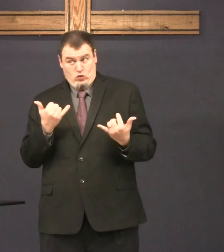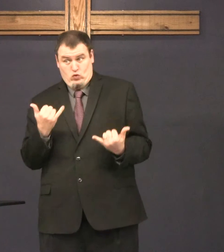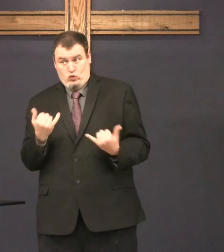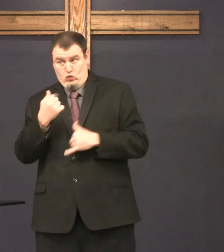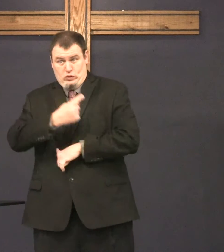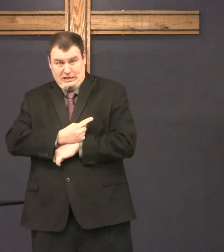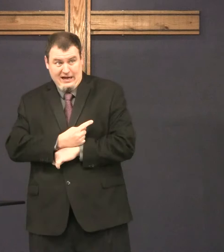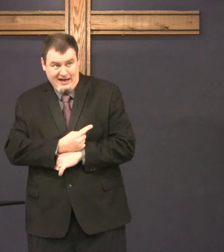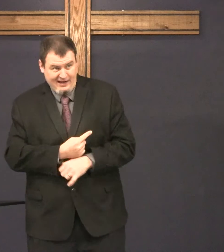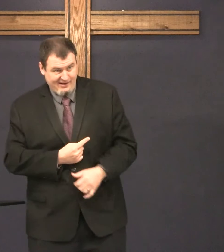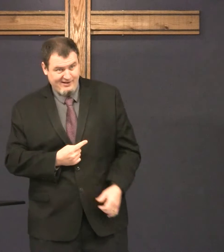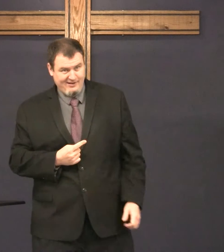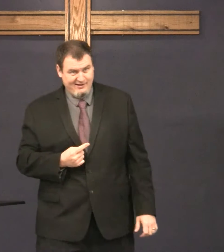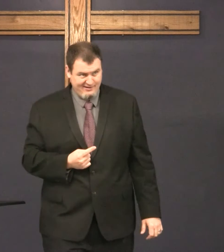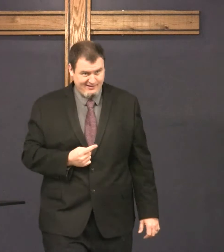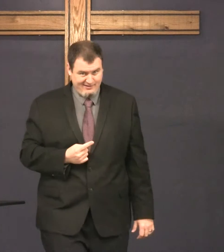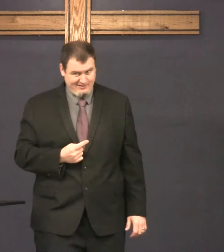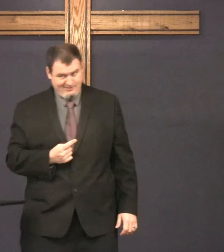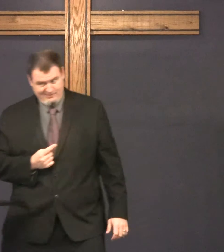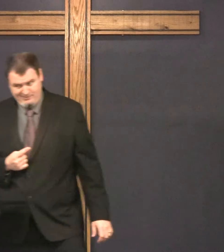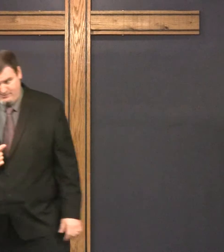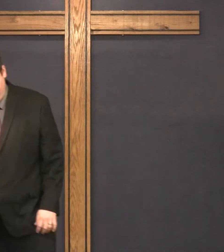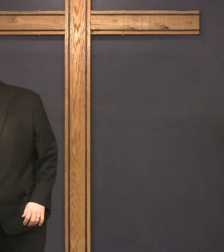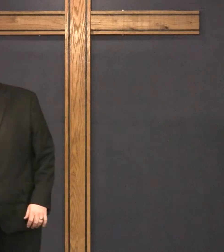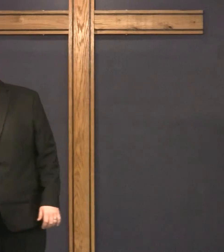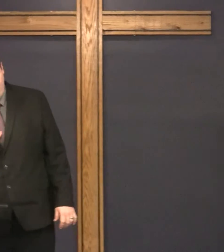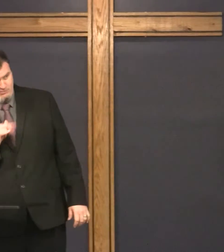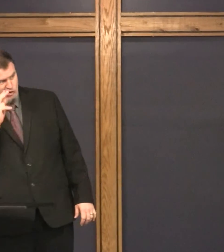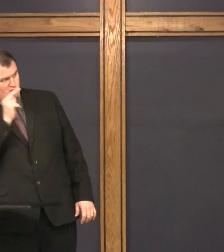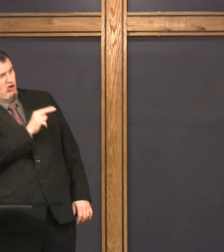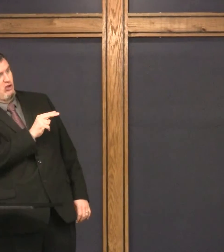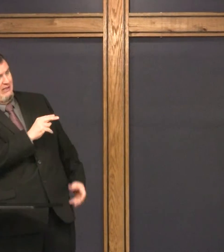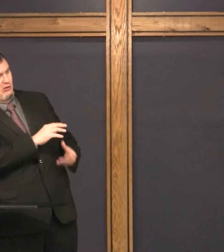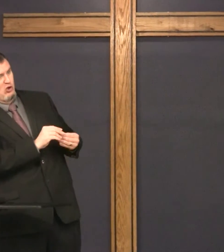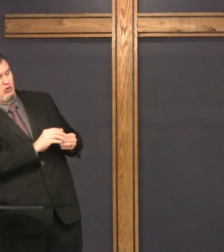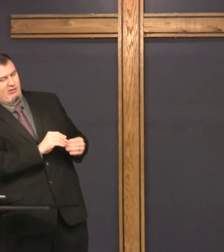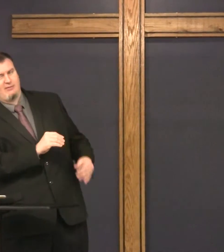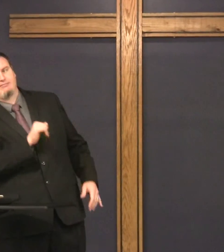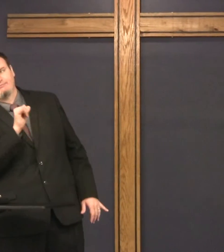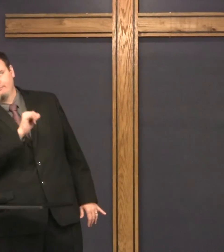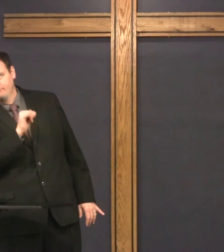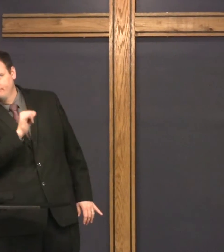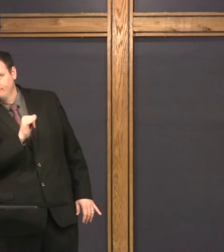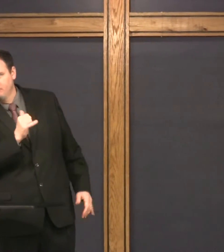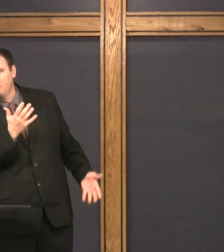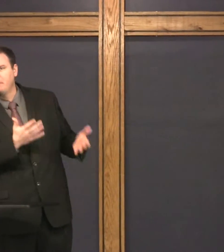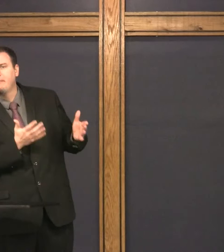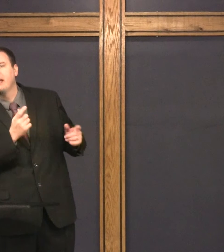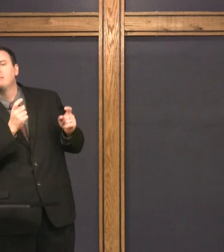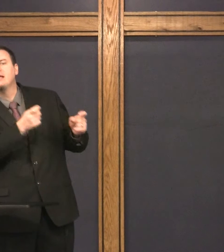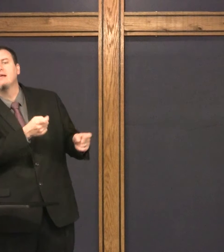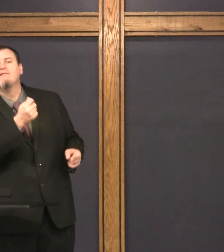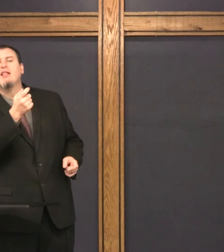So, I challenge myself. And today, It's a challenge when I look at this story.